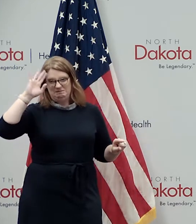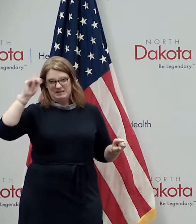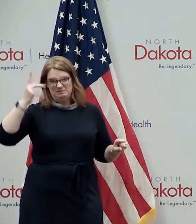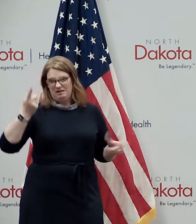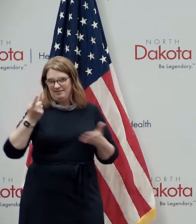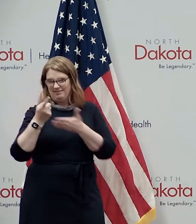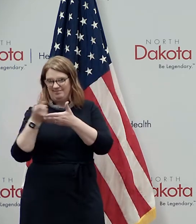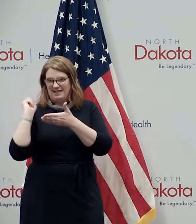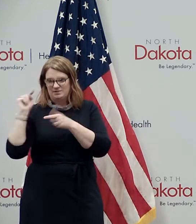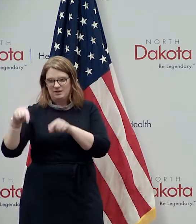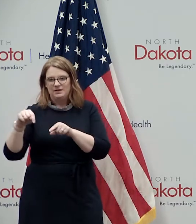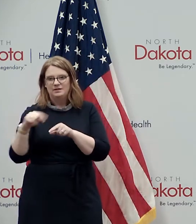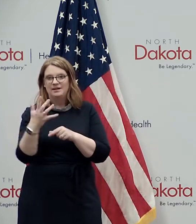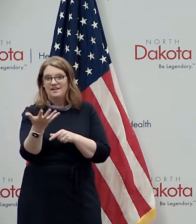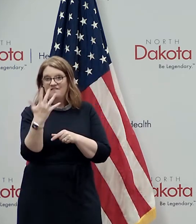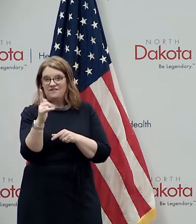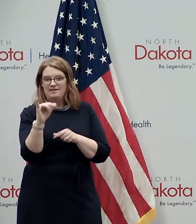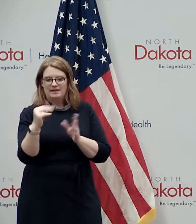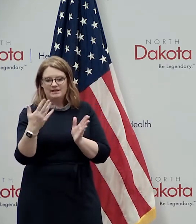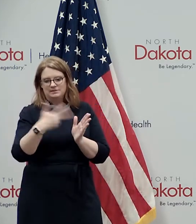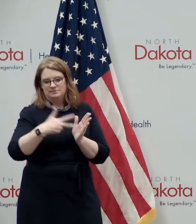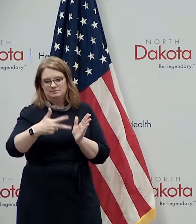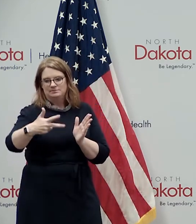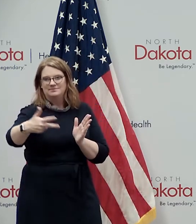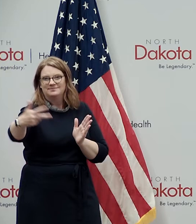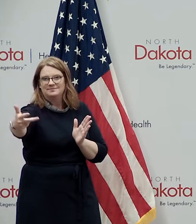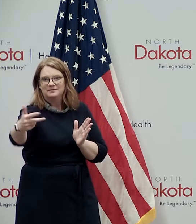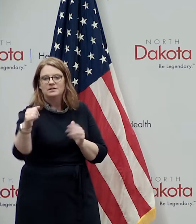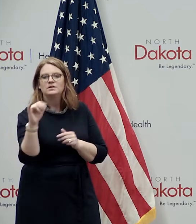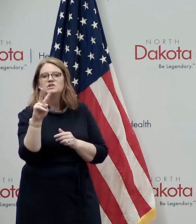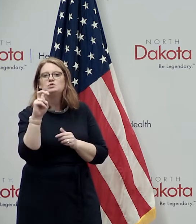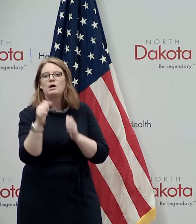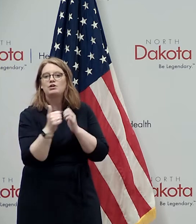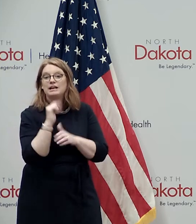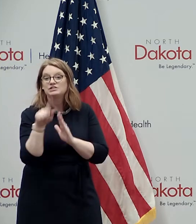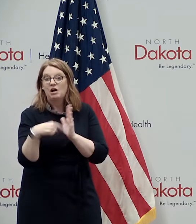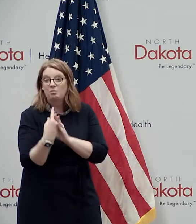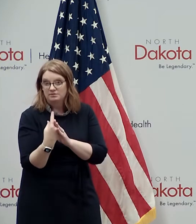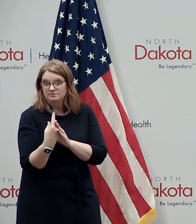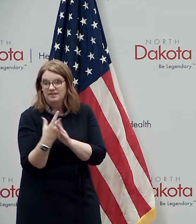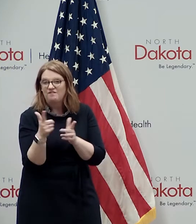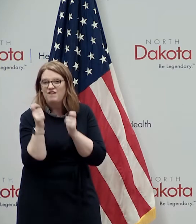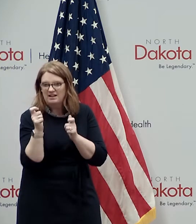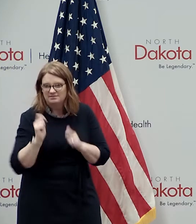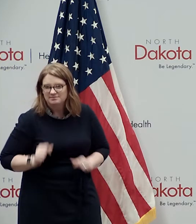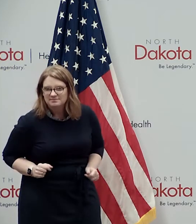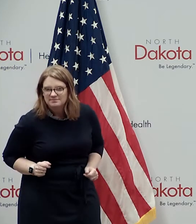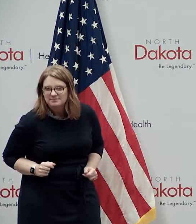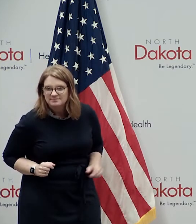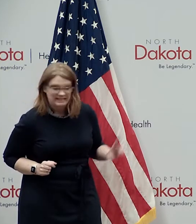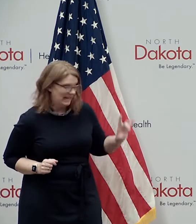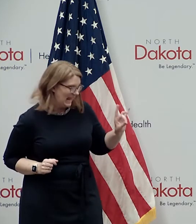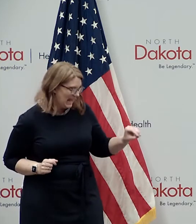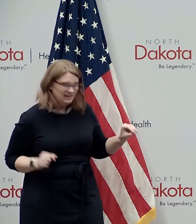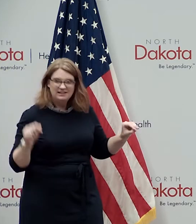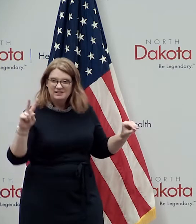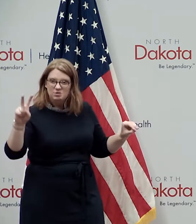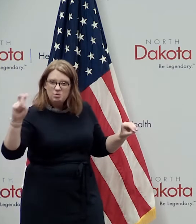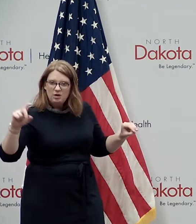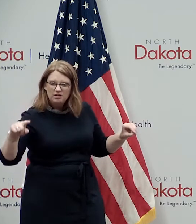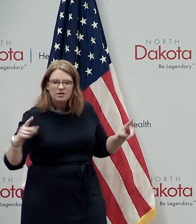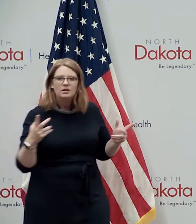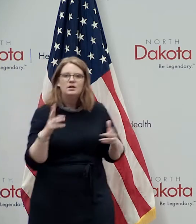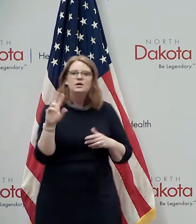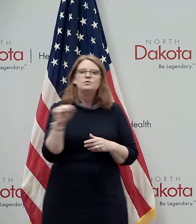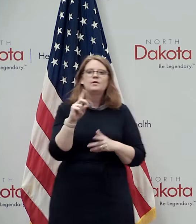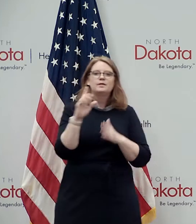last week on a five-lane drive-through testing event we could do 200 an hour and with some of the work we've done with the department of health and